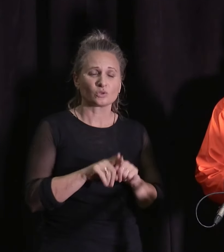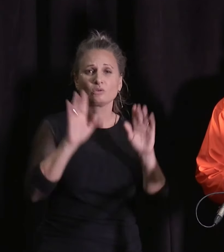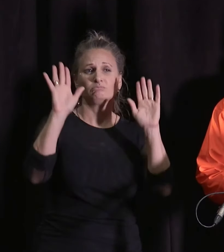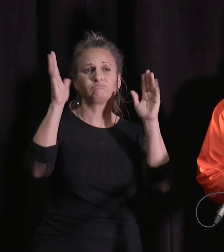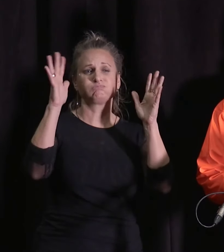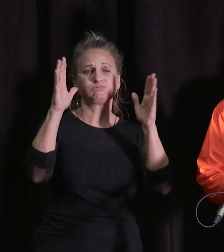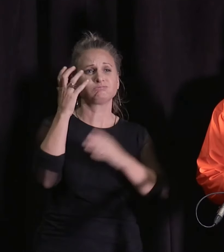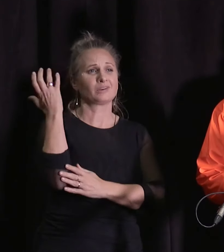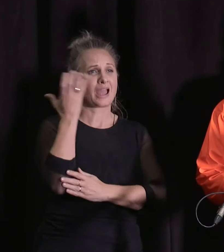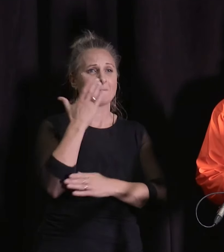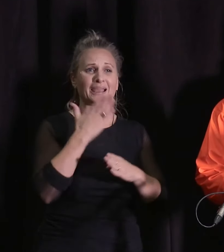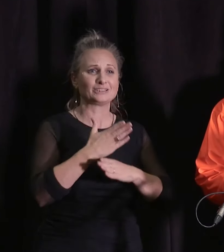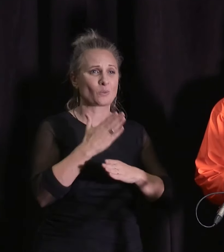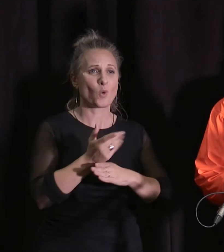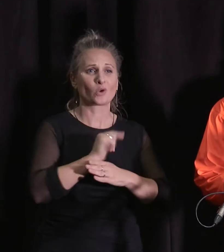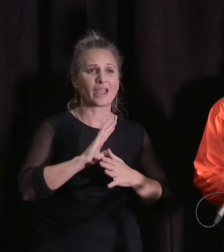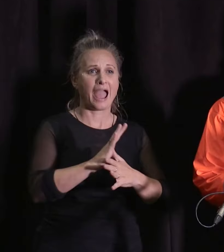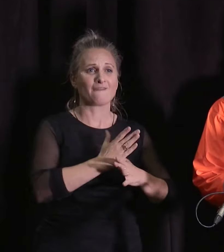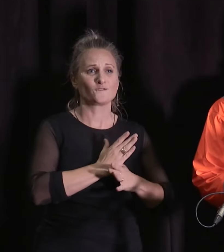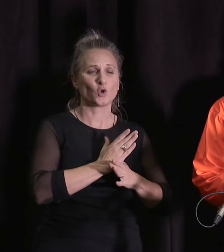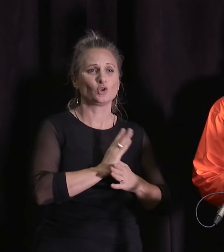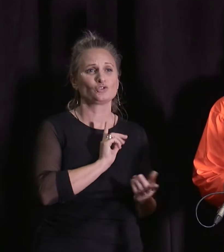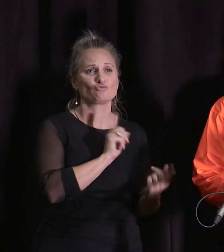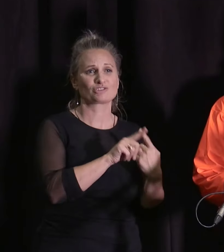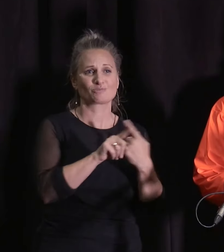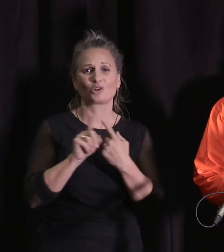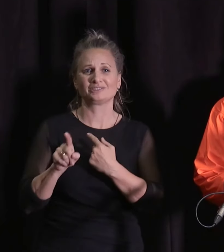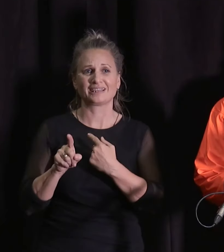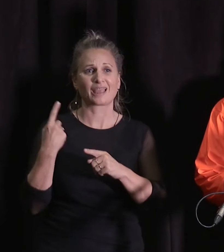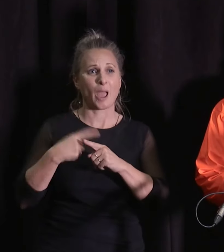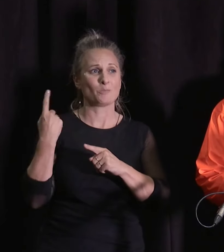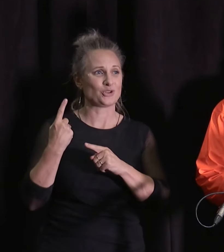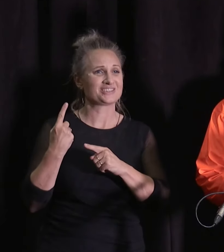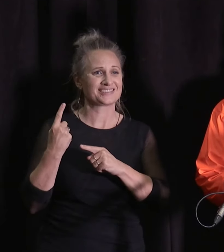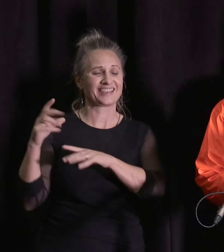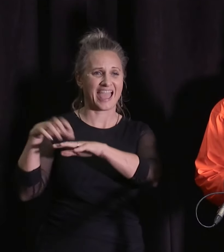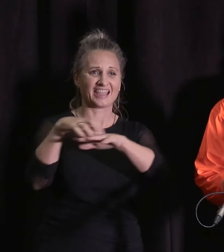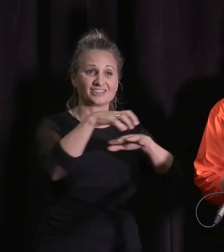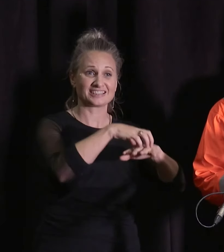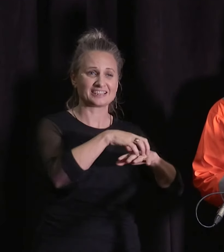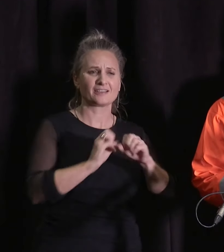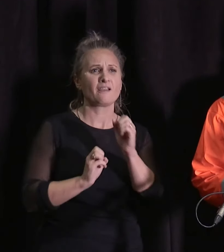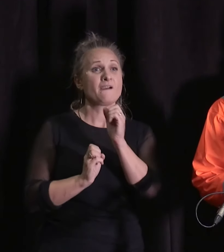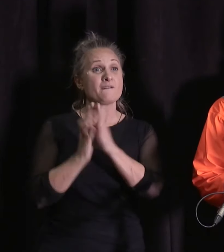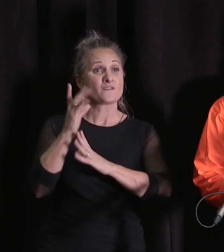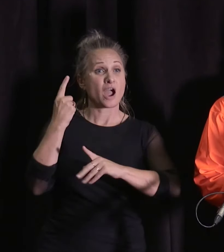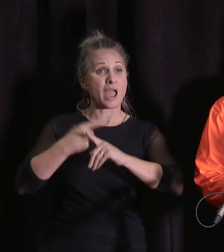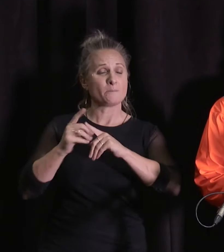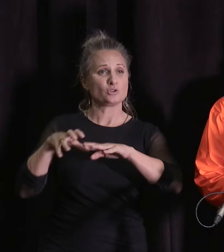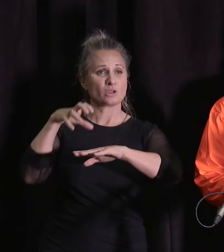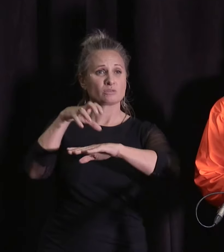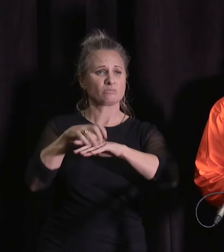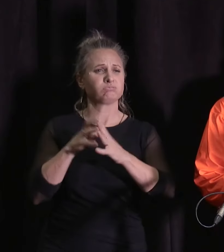that's being done by our first responders around the country. Fire and emergency had an enormous number of